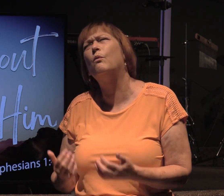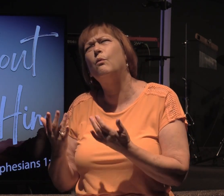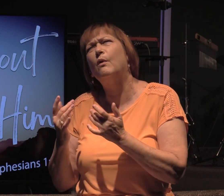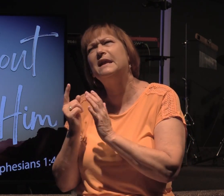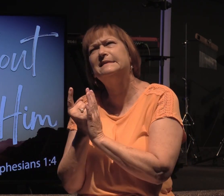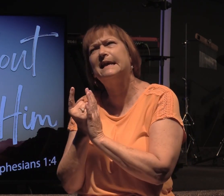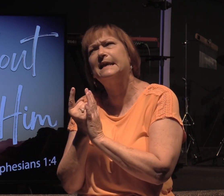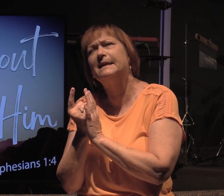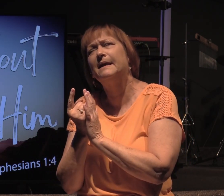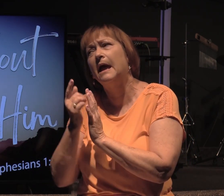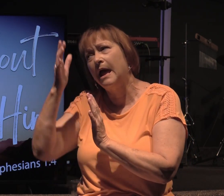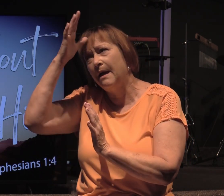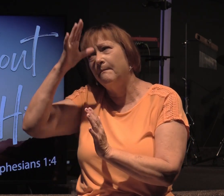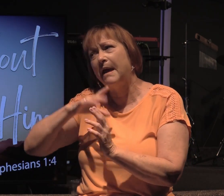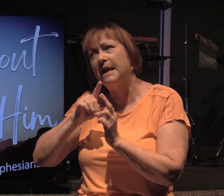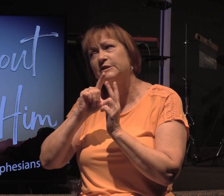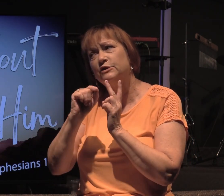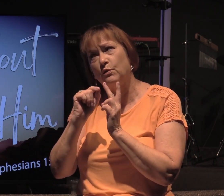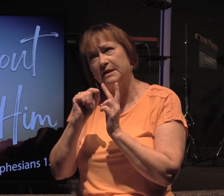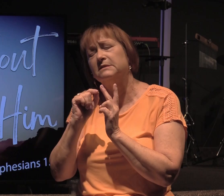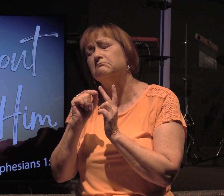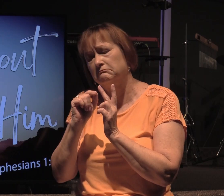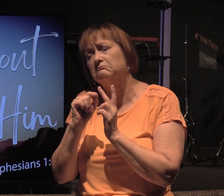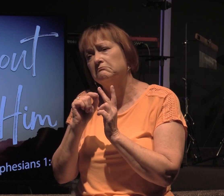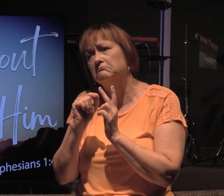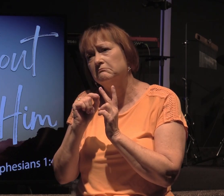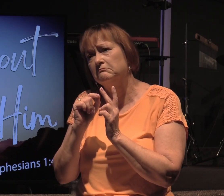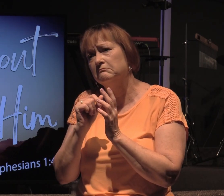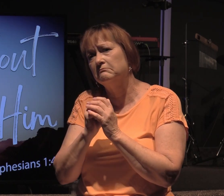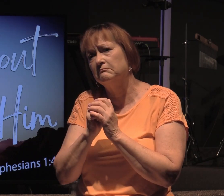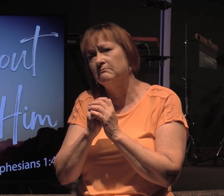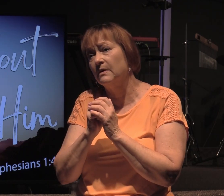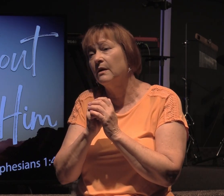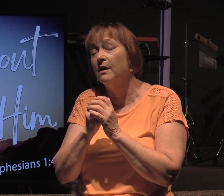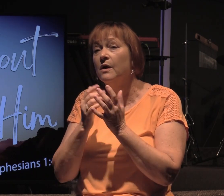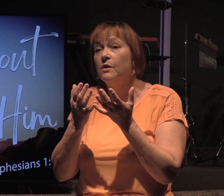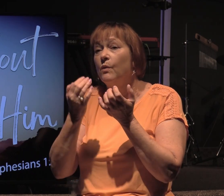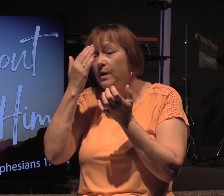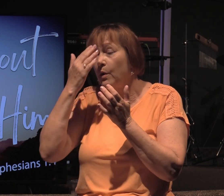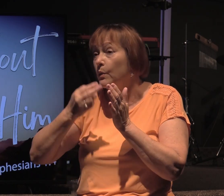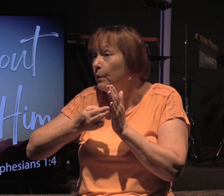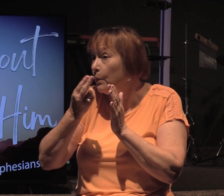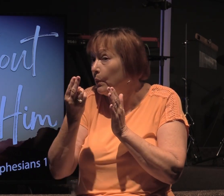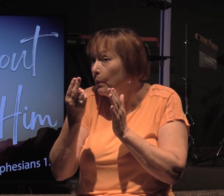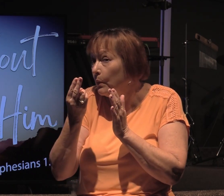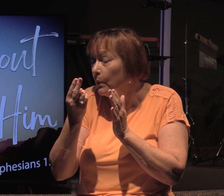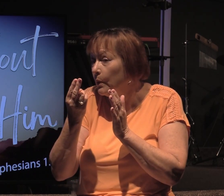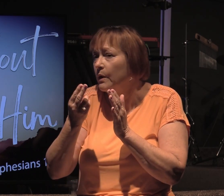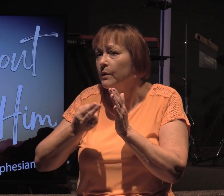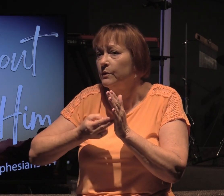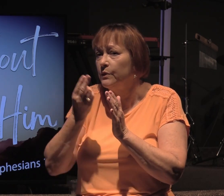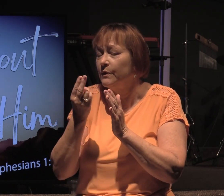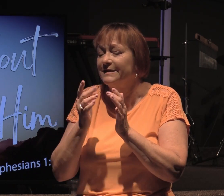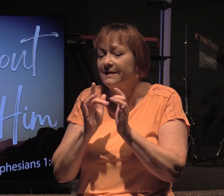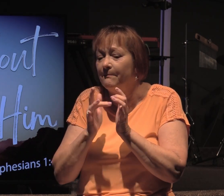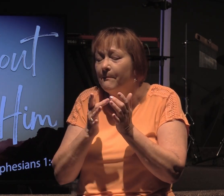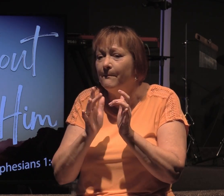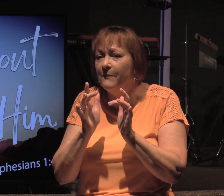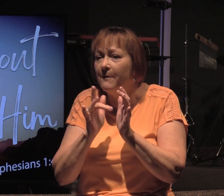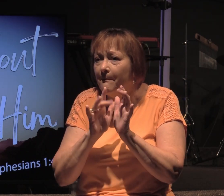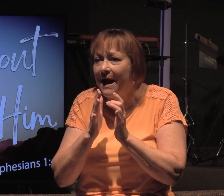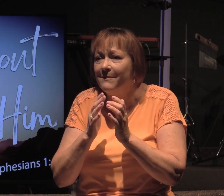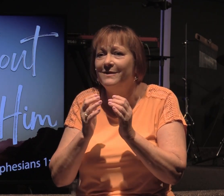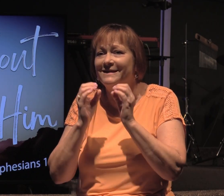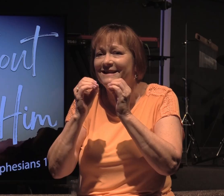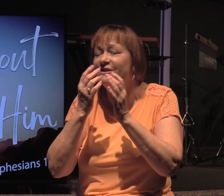wait a second. Man has a choice in all of this. You want to know the truth? The truth is the Bible teaches both